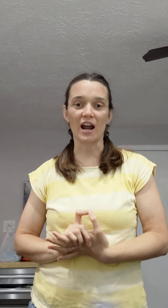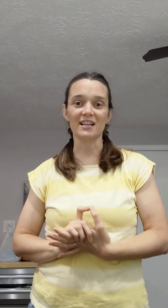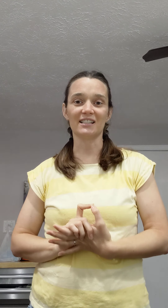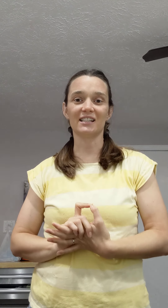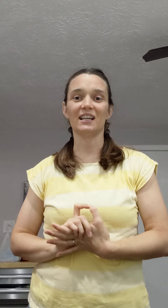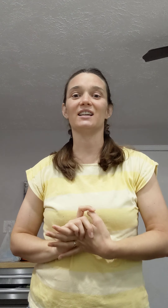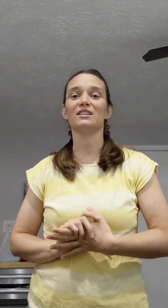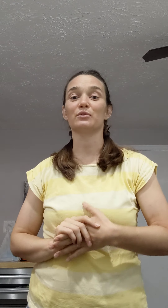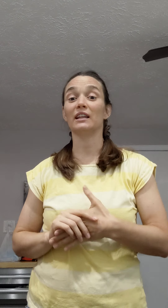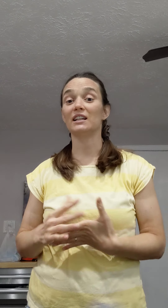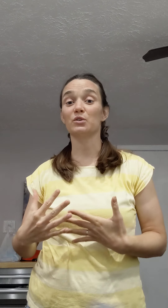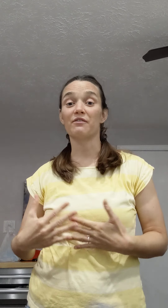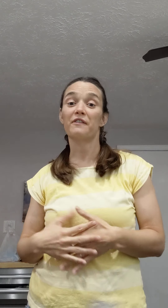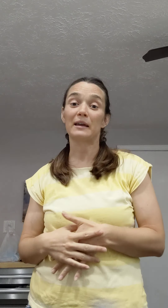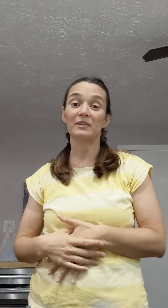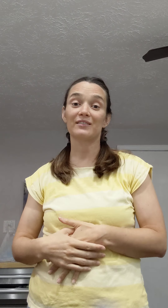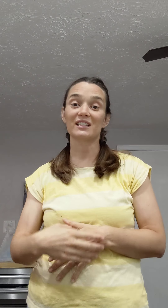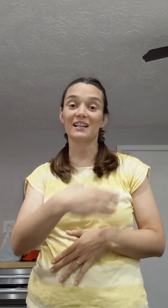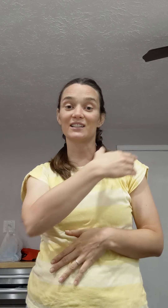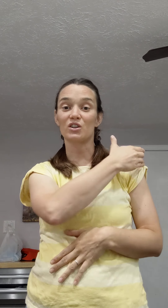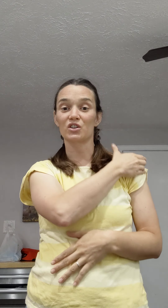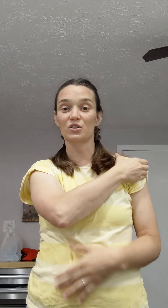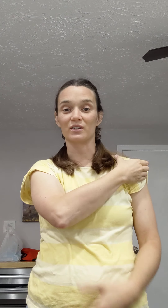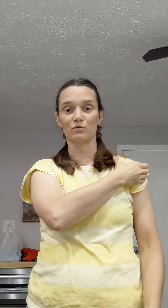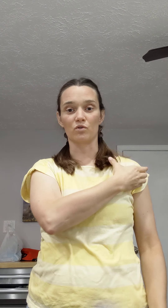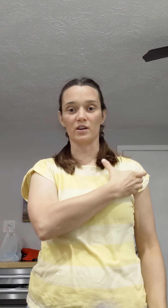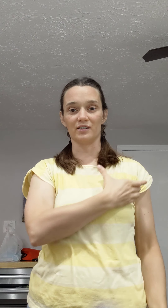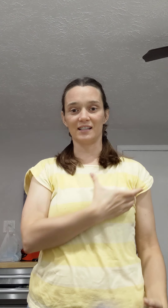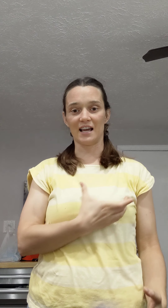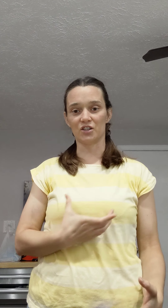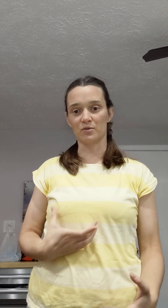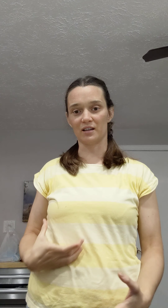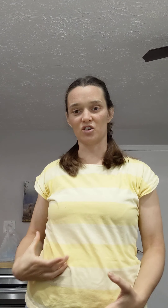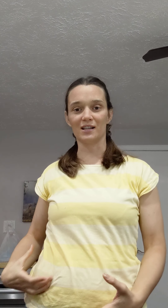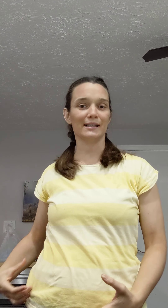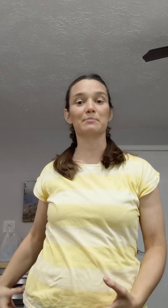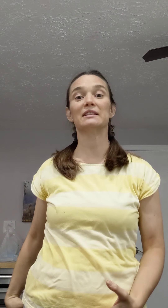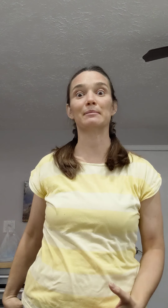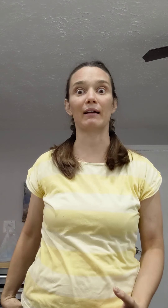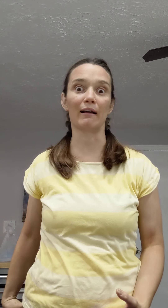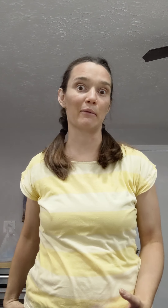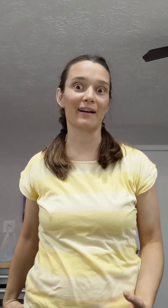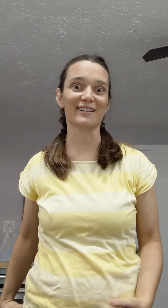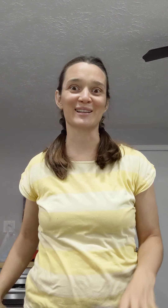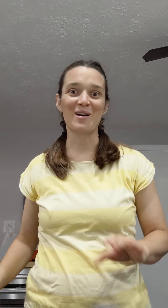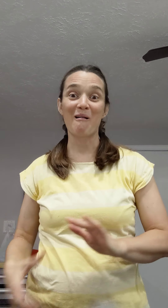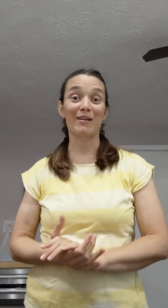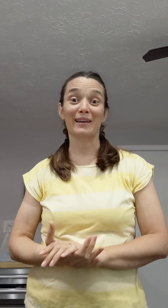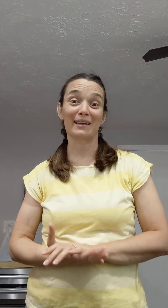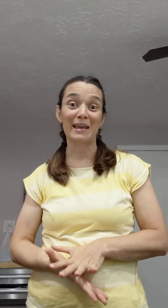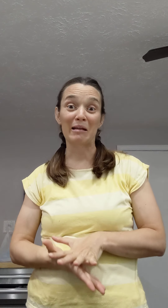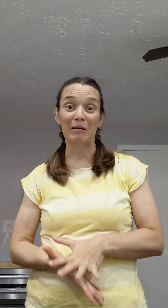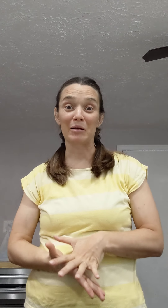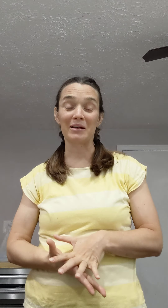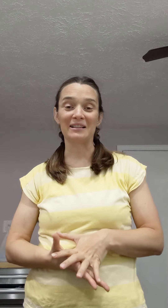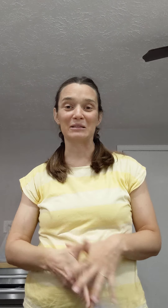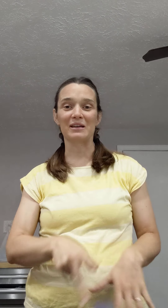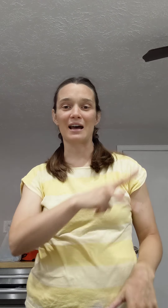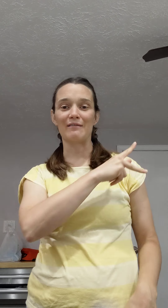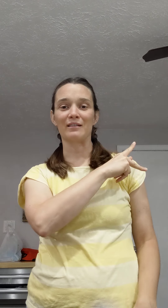Christ is related to a family of signs that all show this royal sash going across like Miss America wears or like a king or a queen. So we have